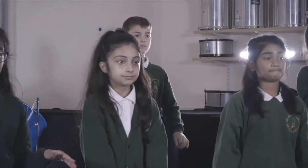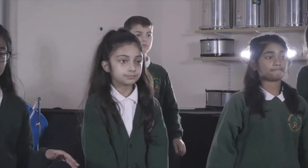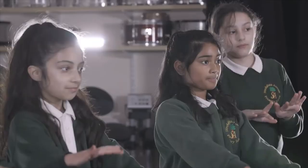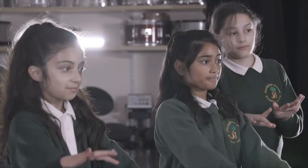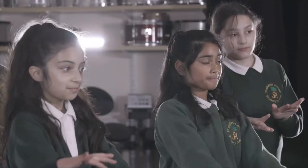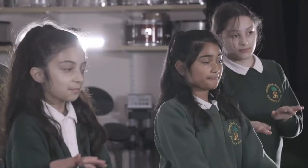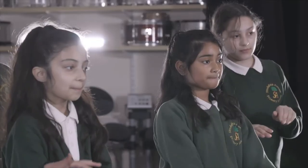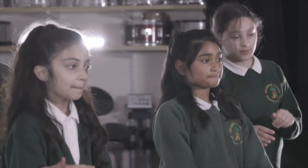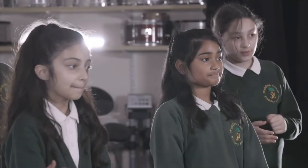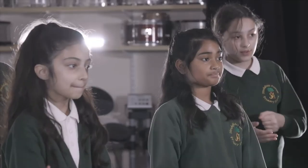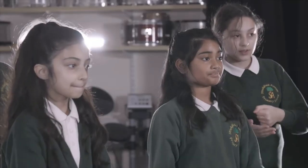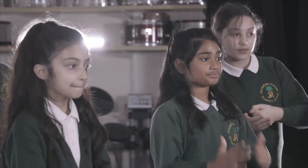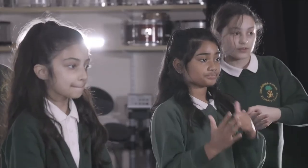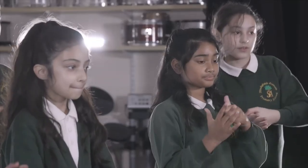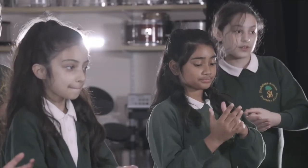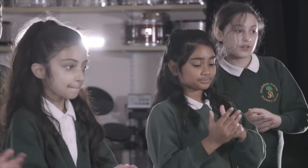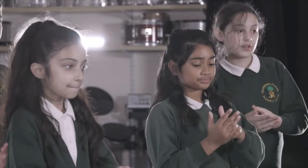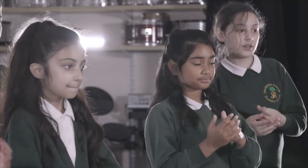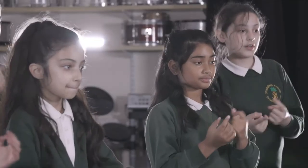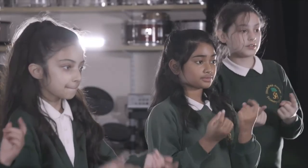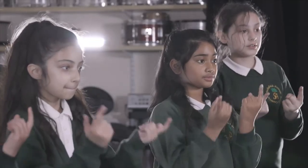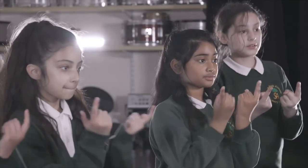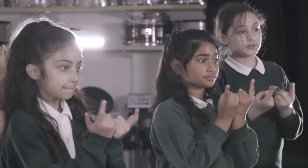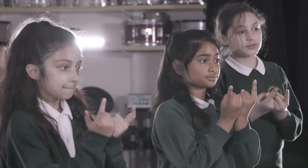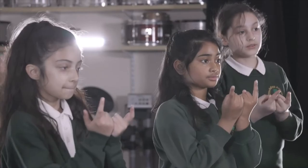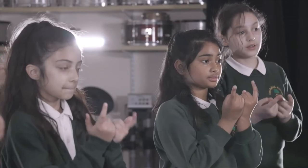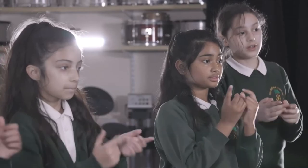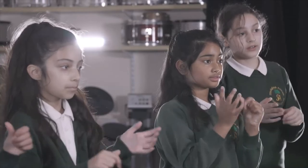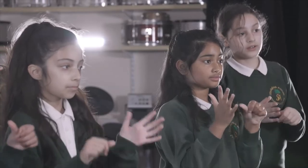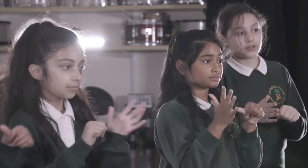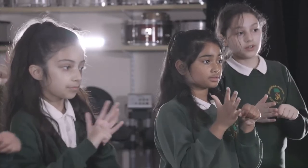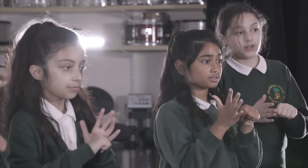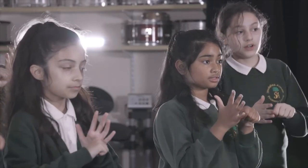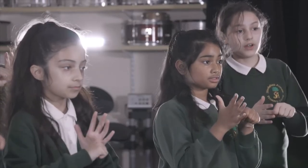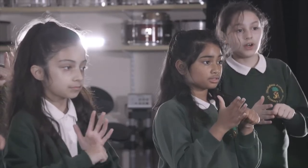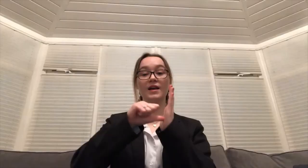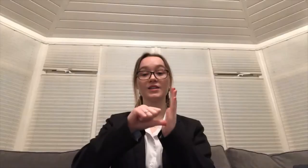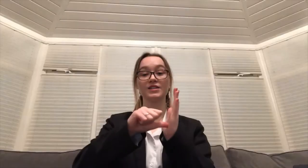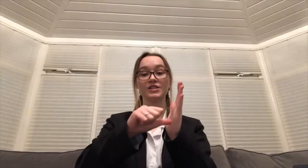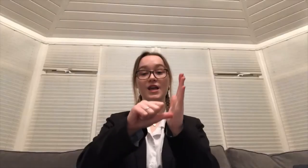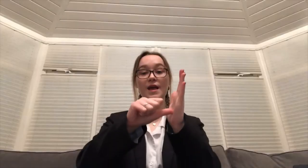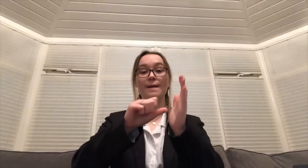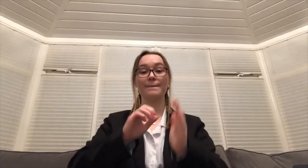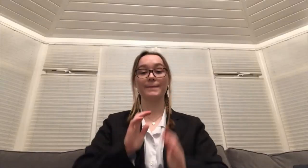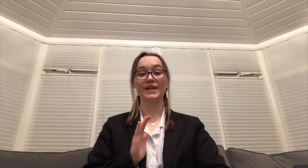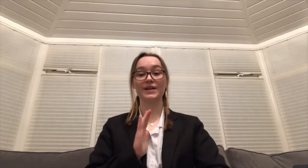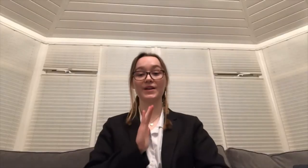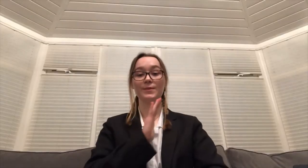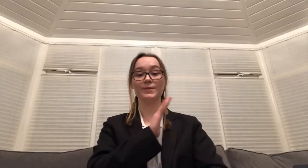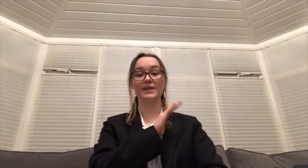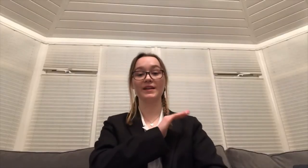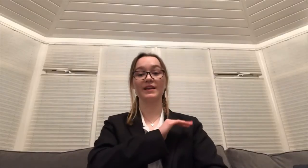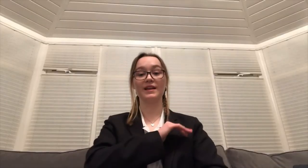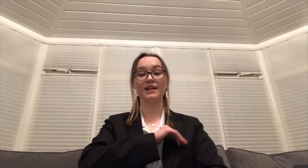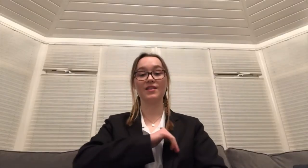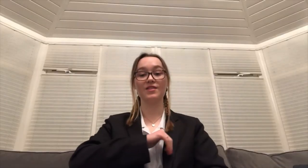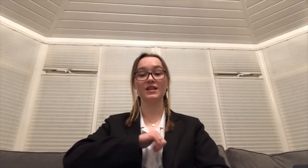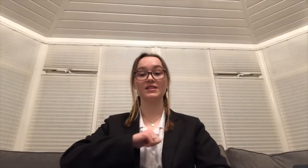It's really hard to do what's right Be a beacon in the darkest